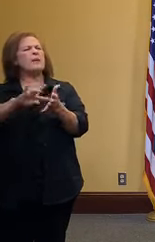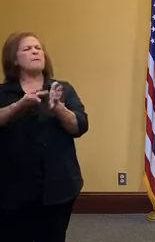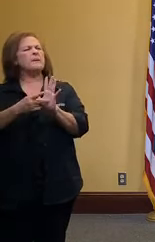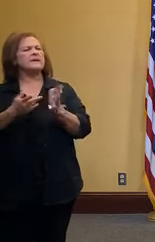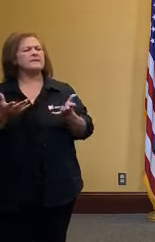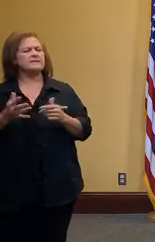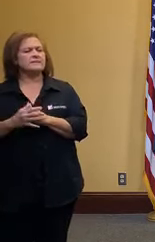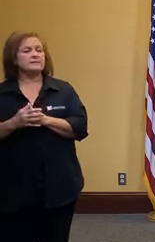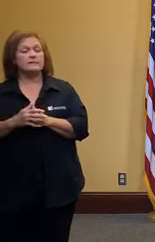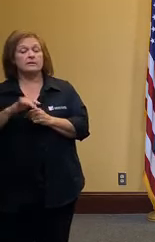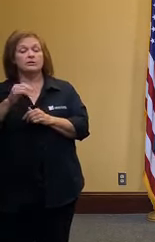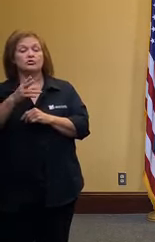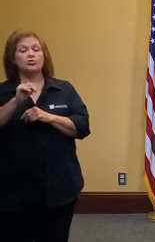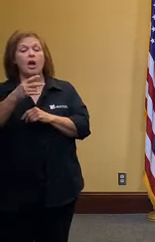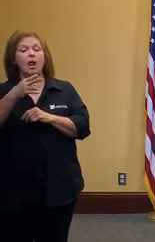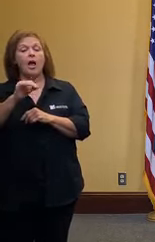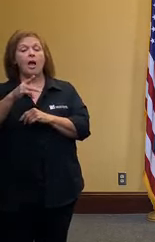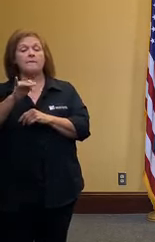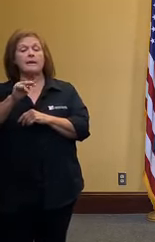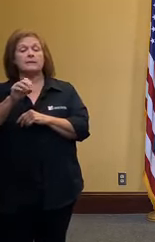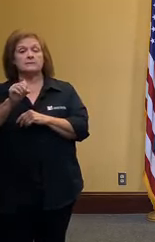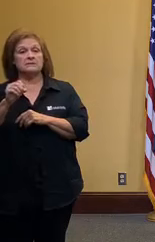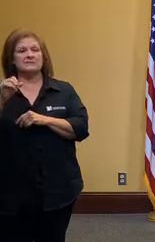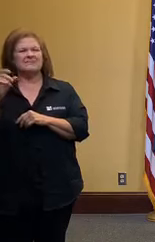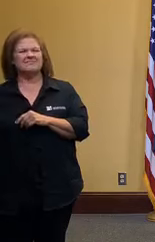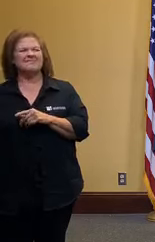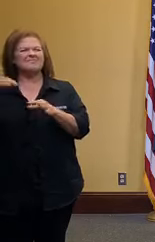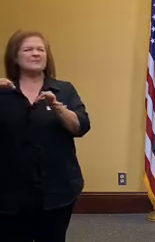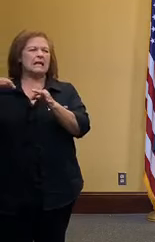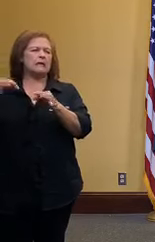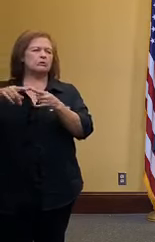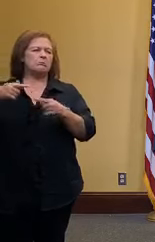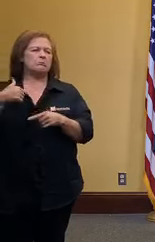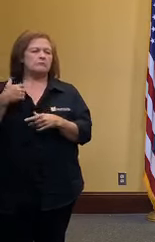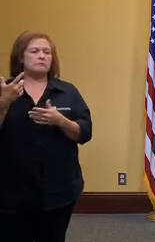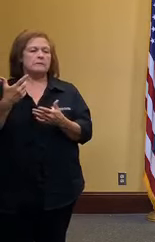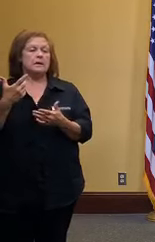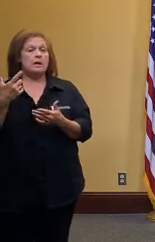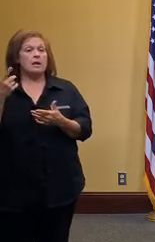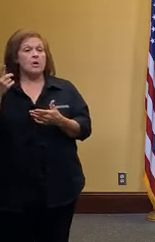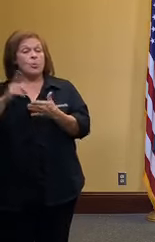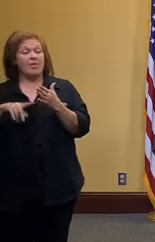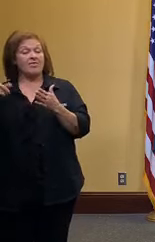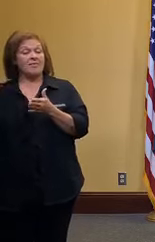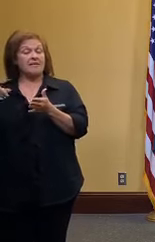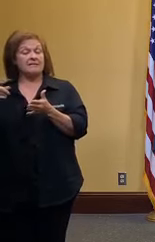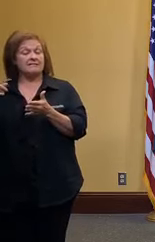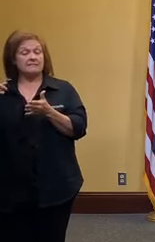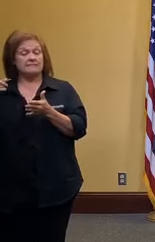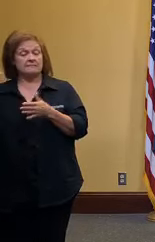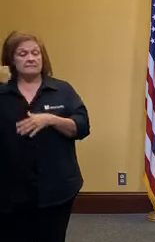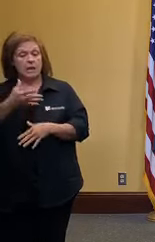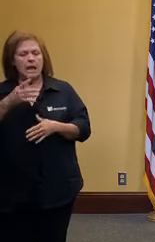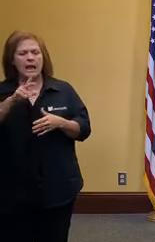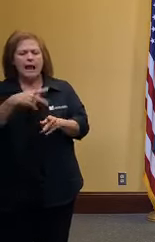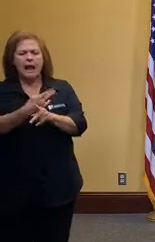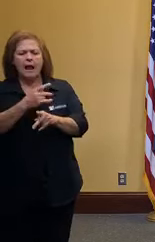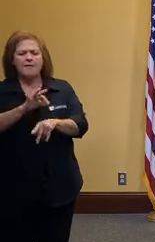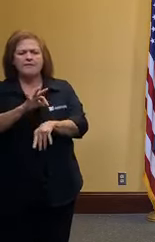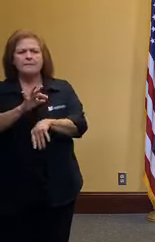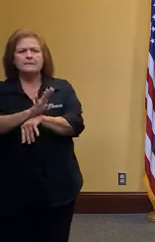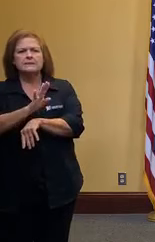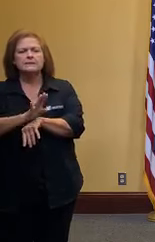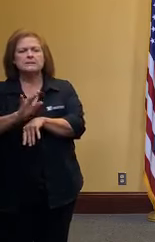so johns hopkins really has put out the best guidance of this and they they categorize types of businesses by